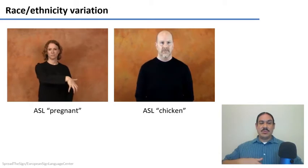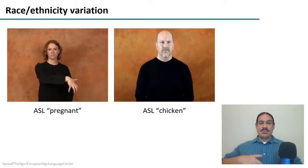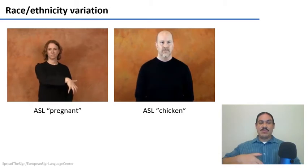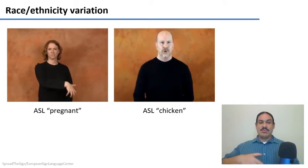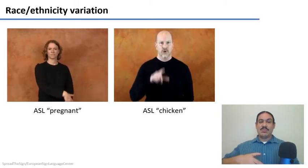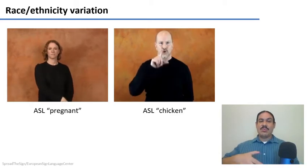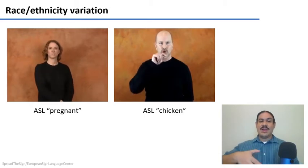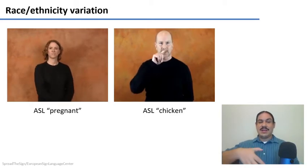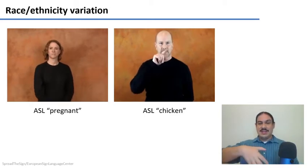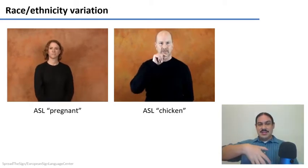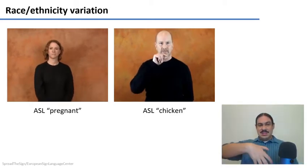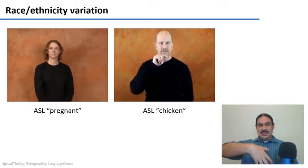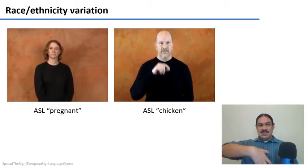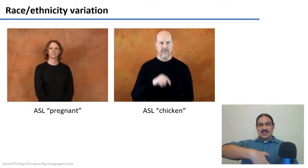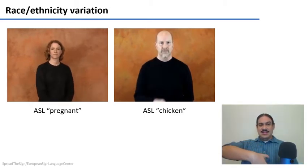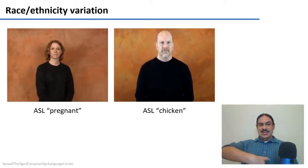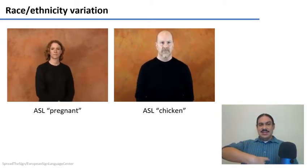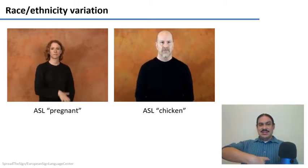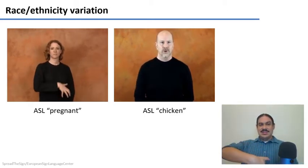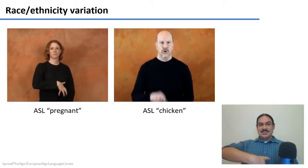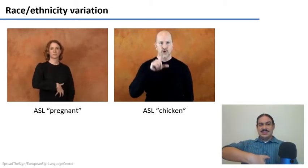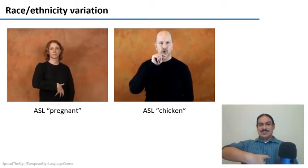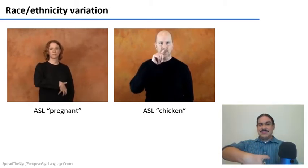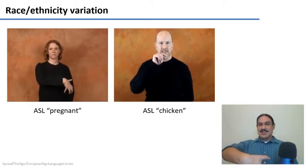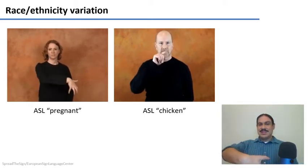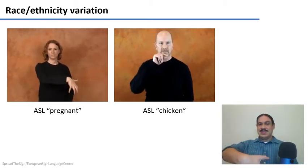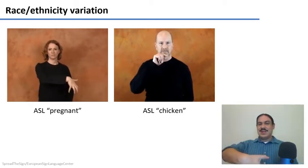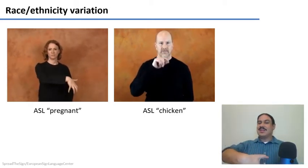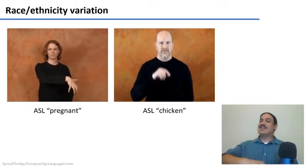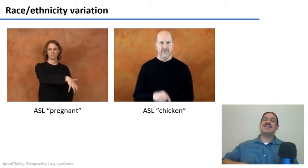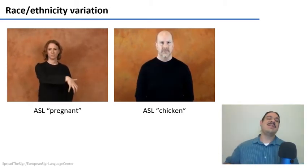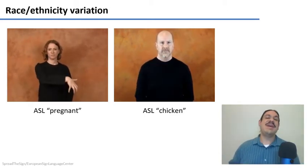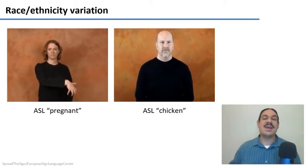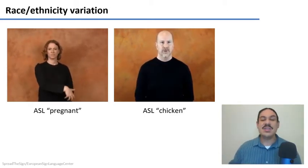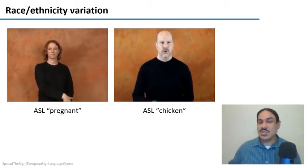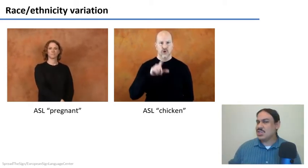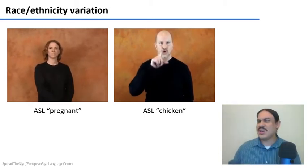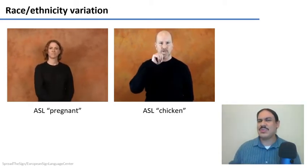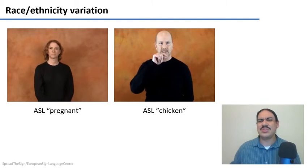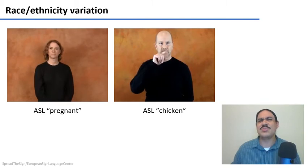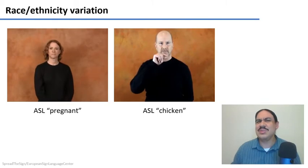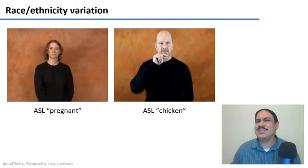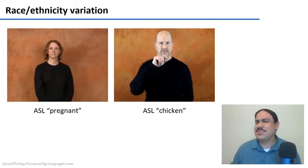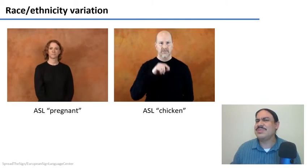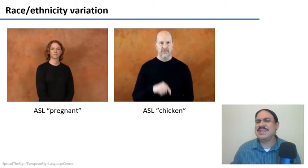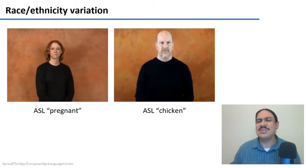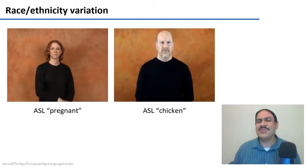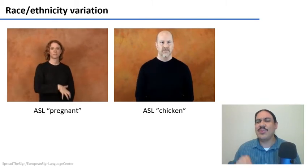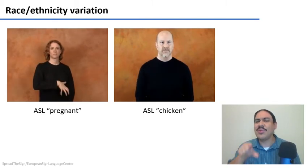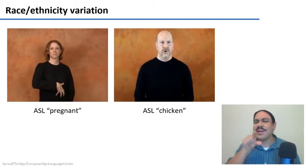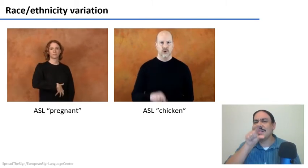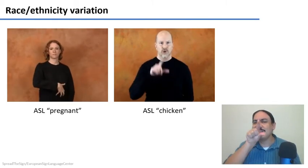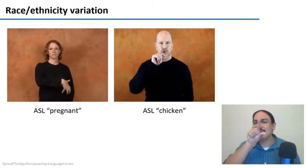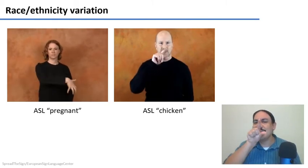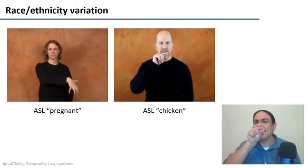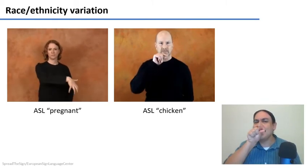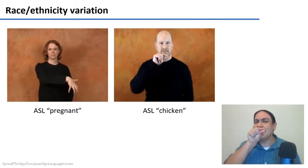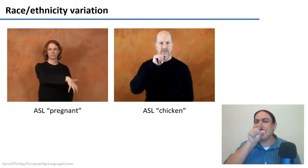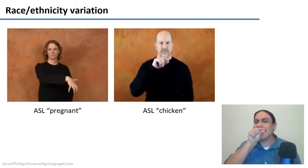pregnant as can see it's kind of the belly and chicken which we we've seen before it's the beak